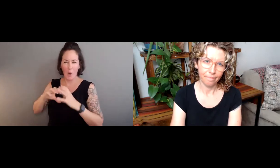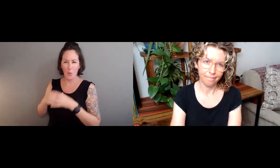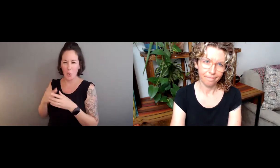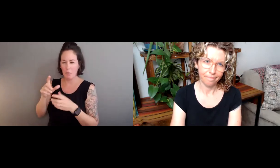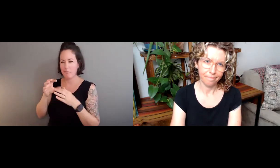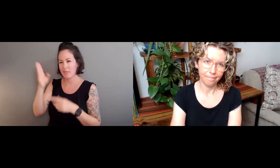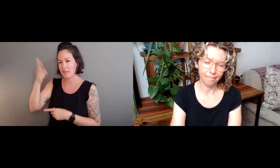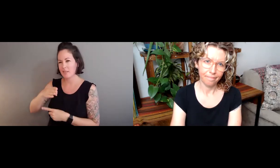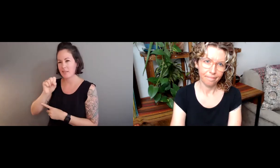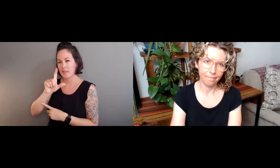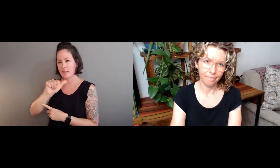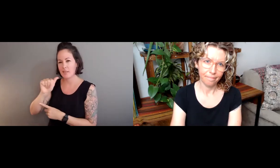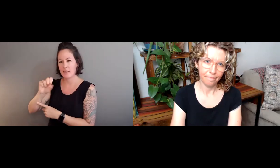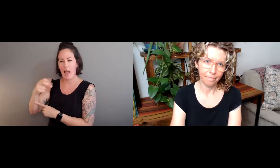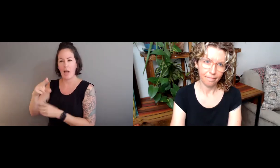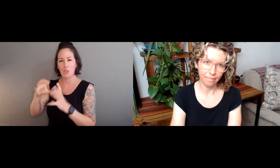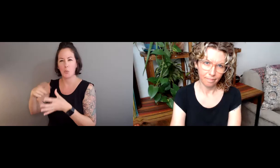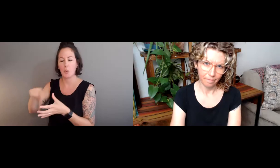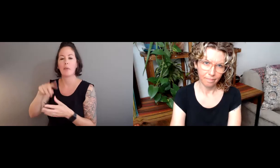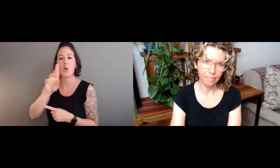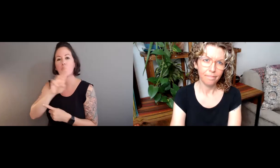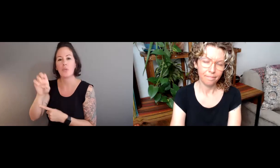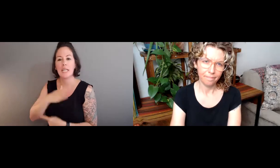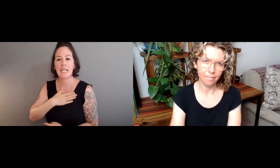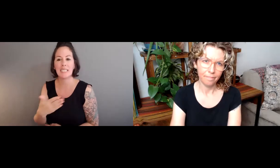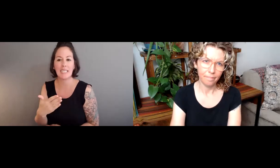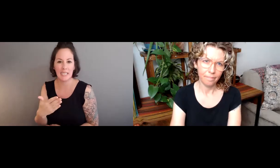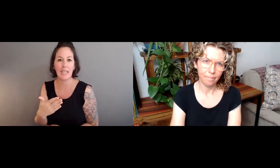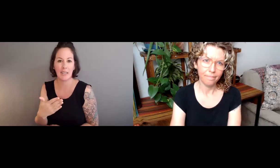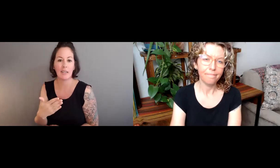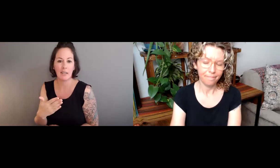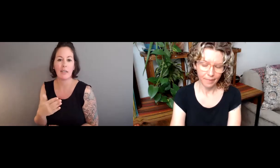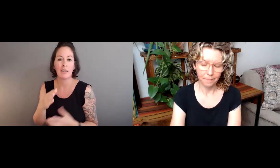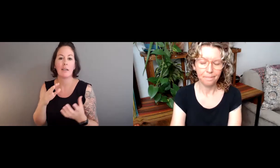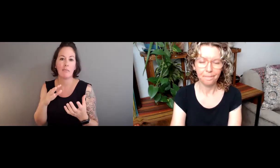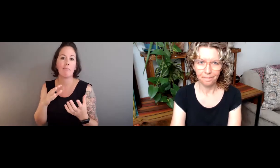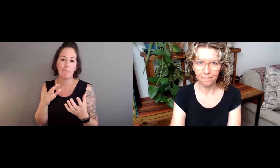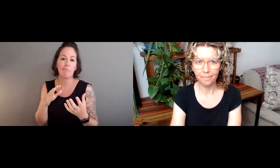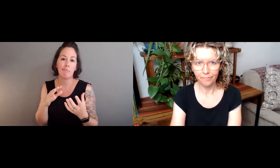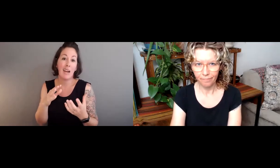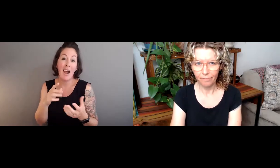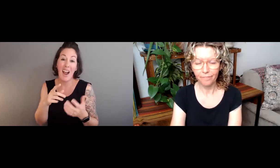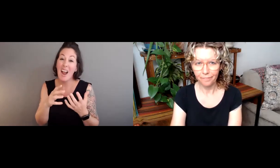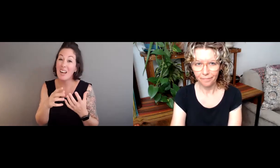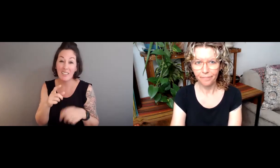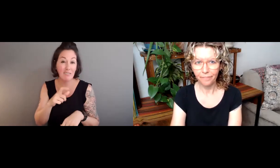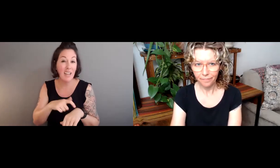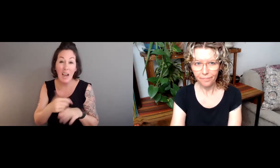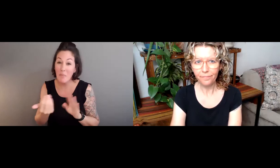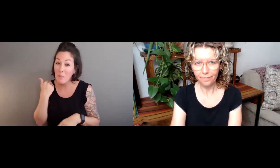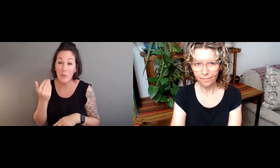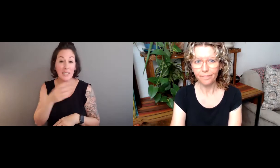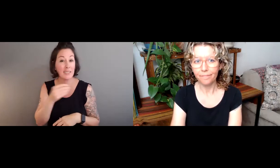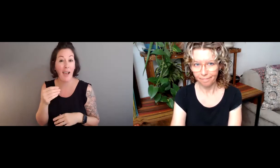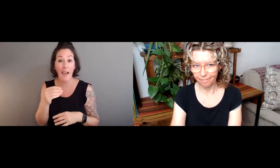diligence. And we've talked about this within our group, especially in the slash research project, about getting